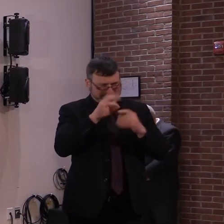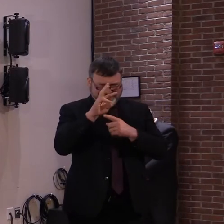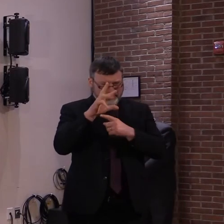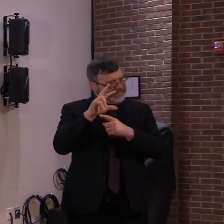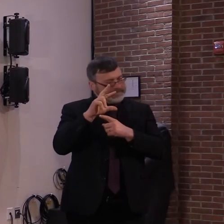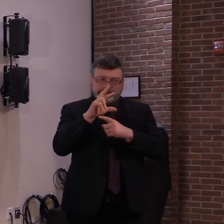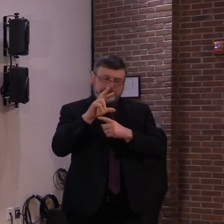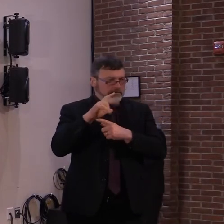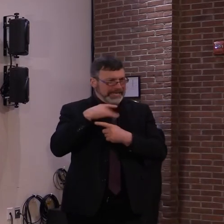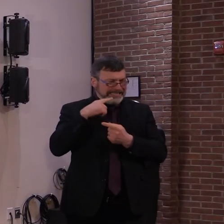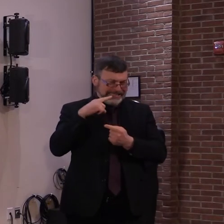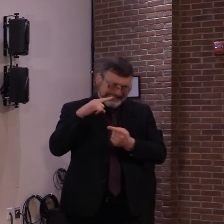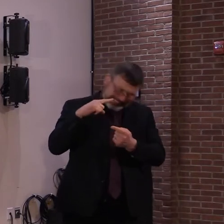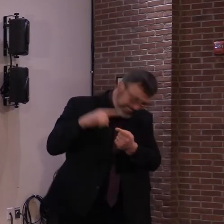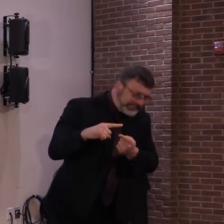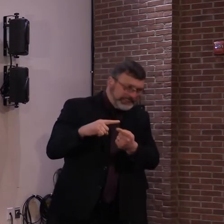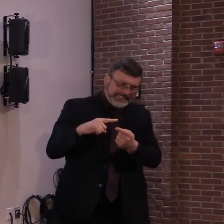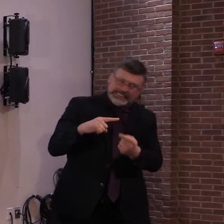vaccination.